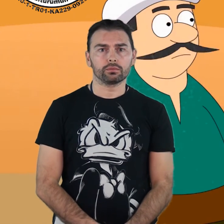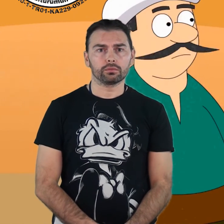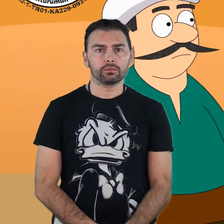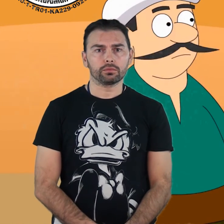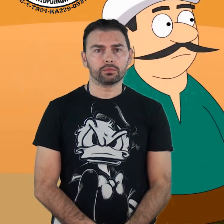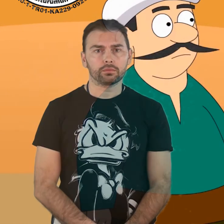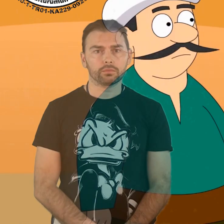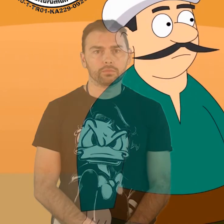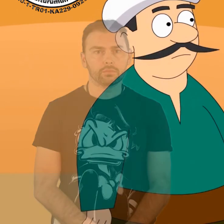donkey?